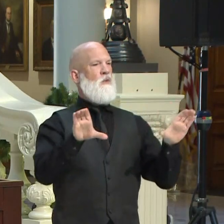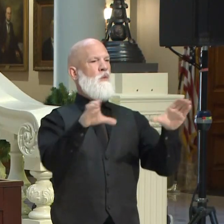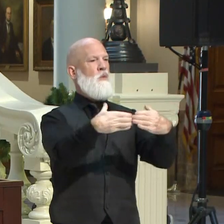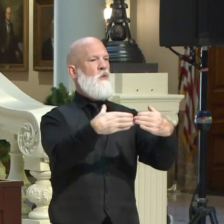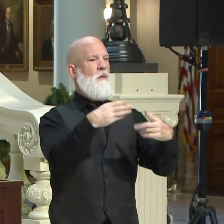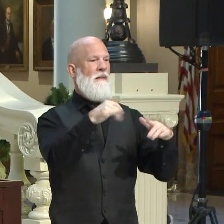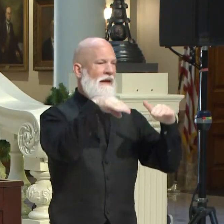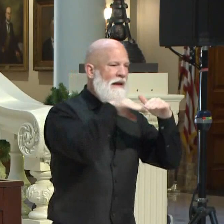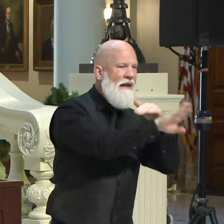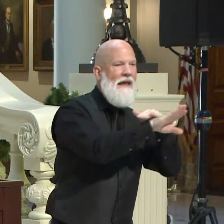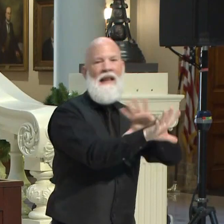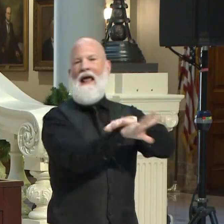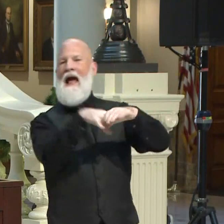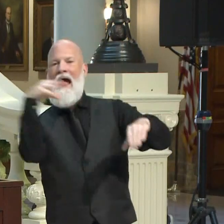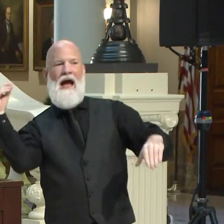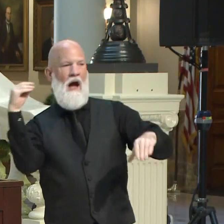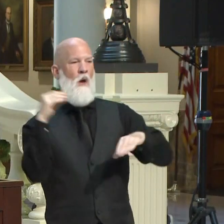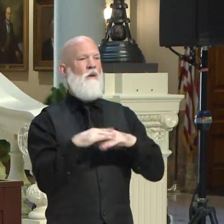have a have a happy and safe Thanksgiving.